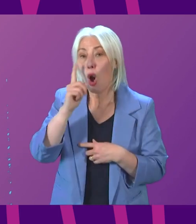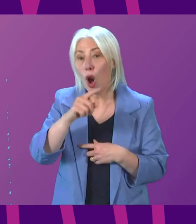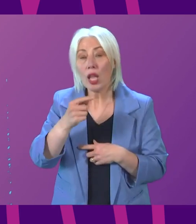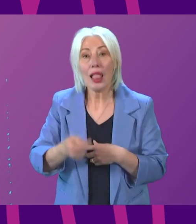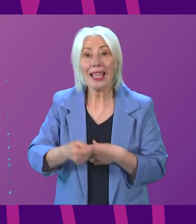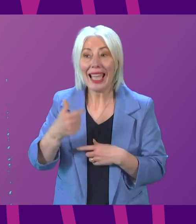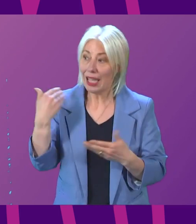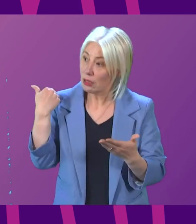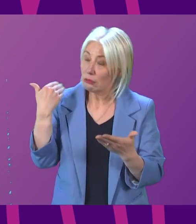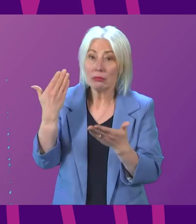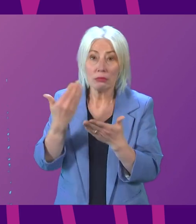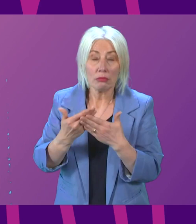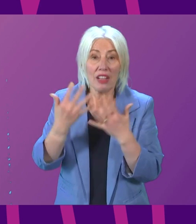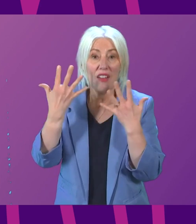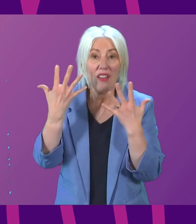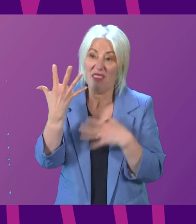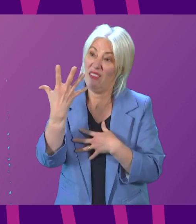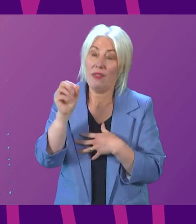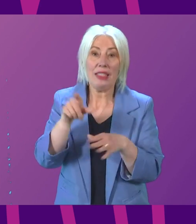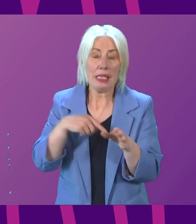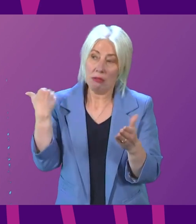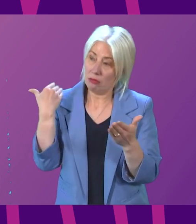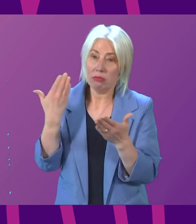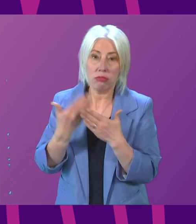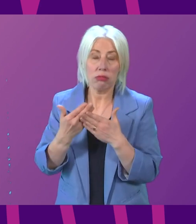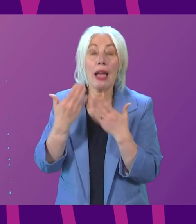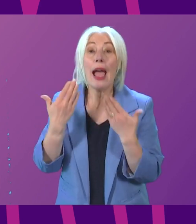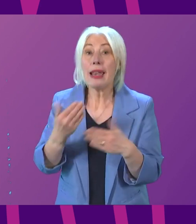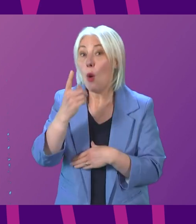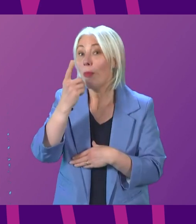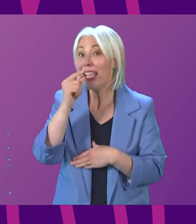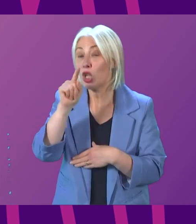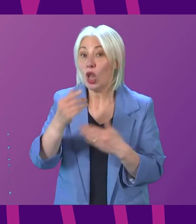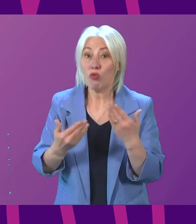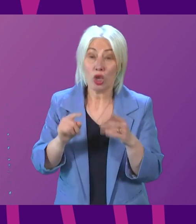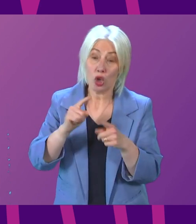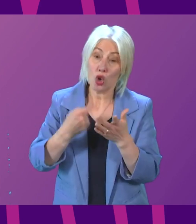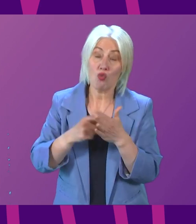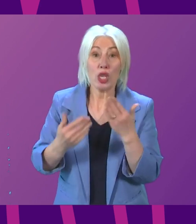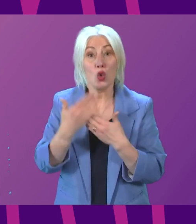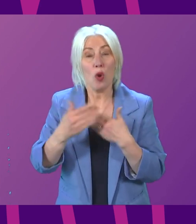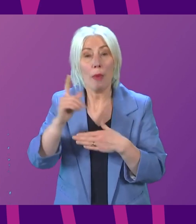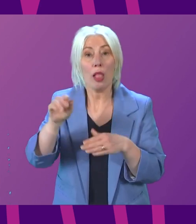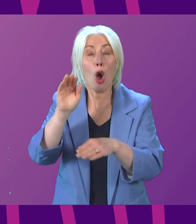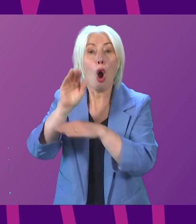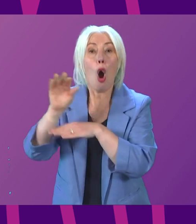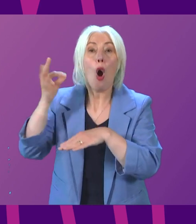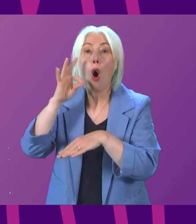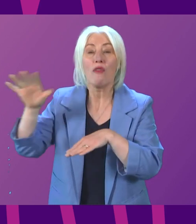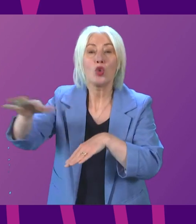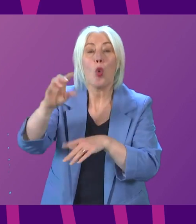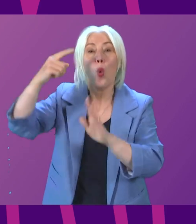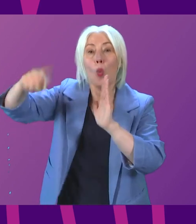over the past five decades is matched now, of course, by our potential in renewable energy, not least offshore wind. The Scottish Government